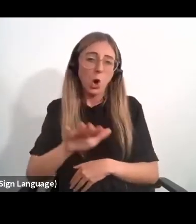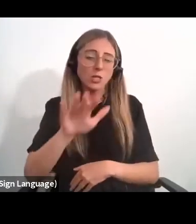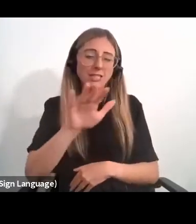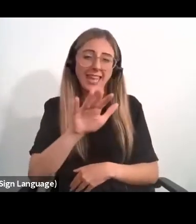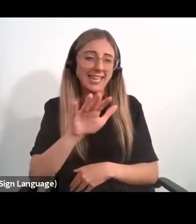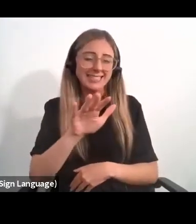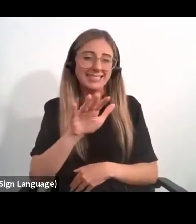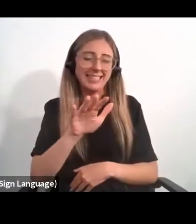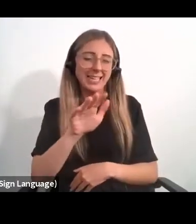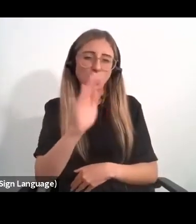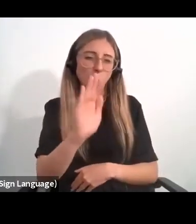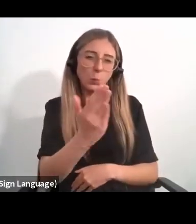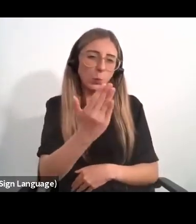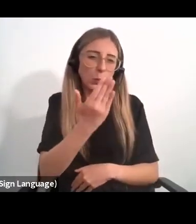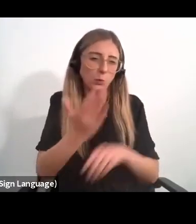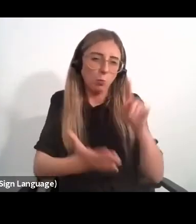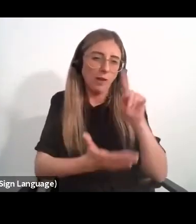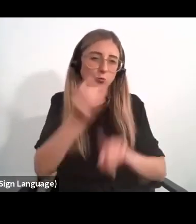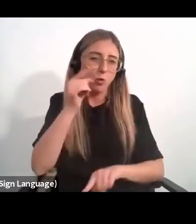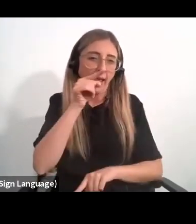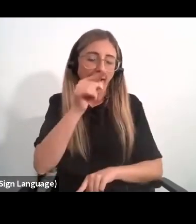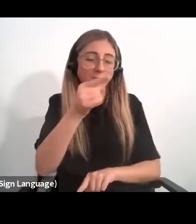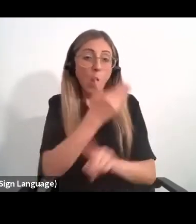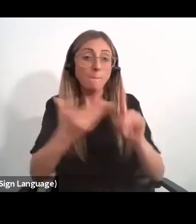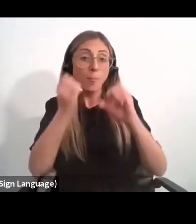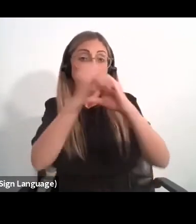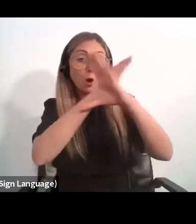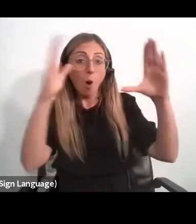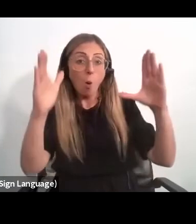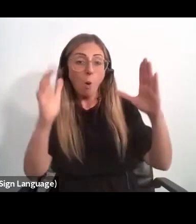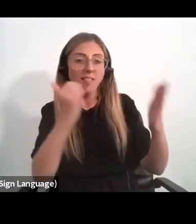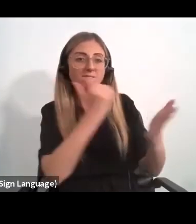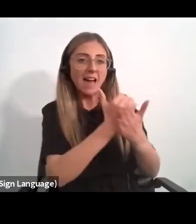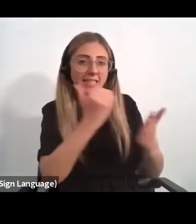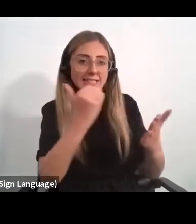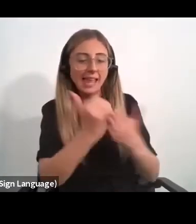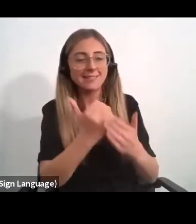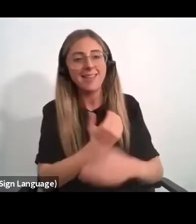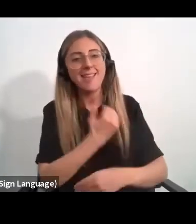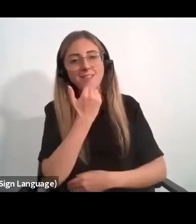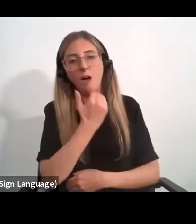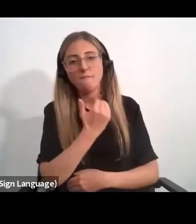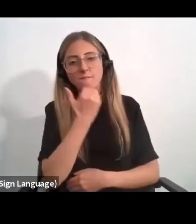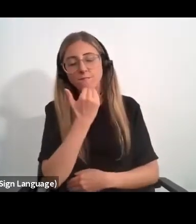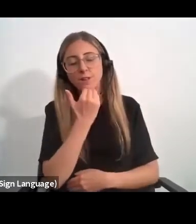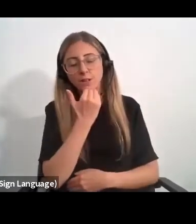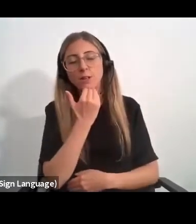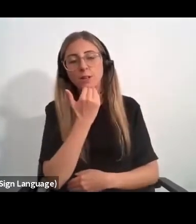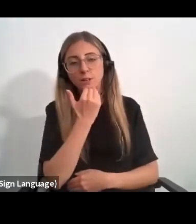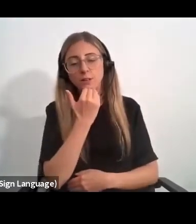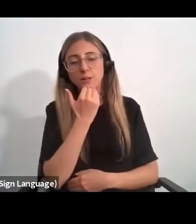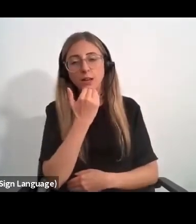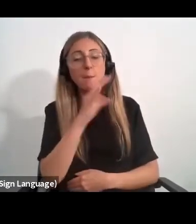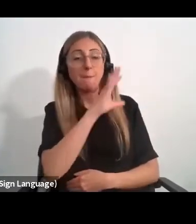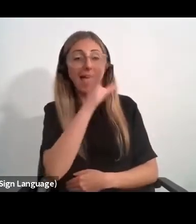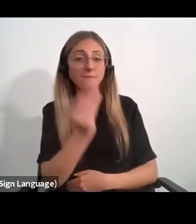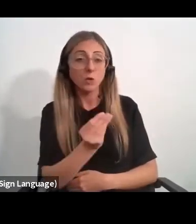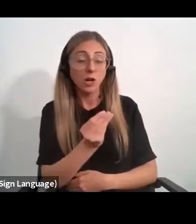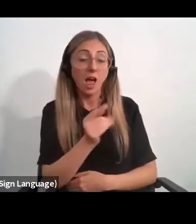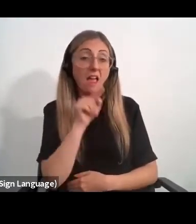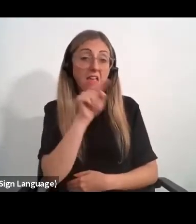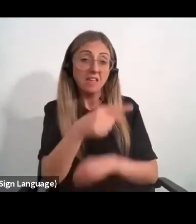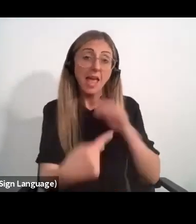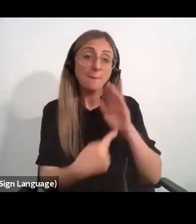target, the goal itself validates the belief that investment in Africa, by Africa herself, is